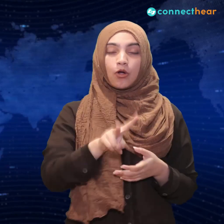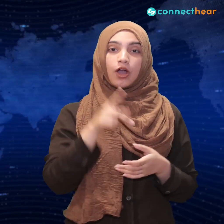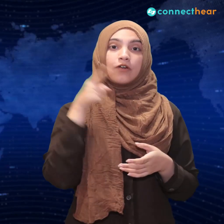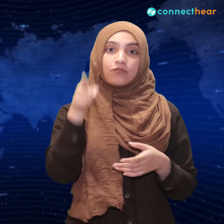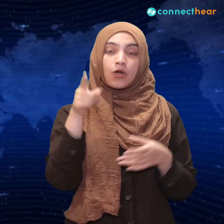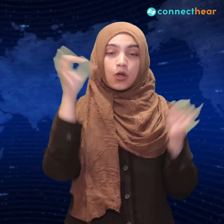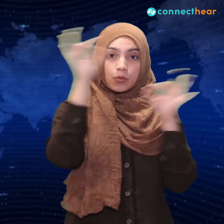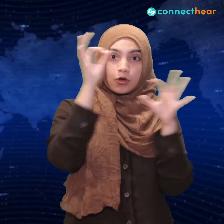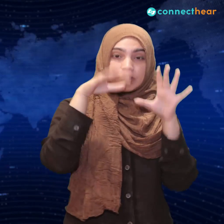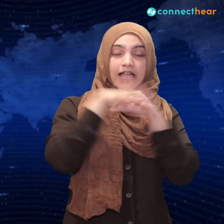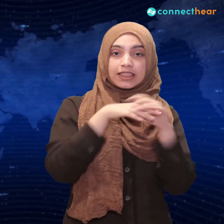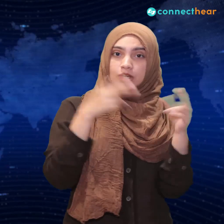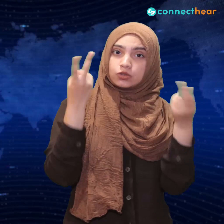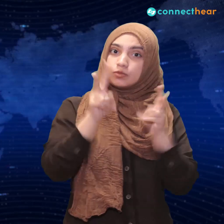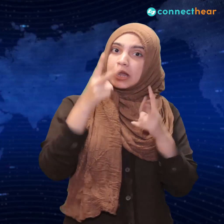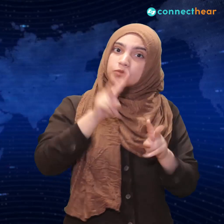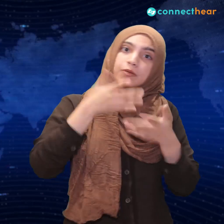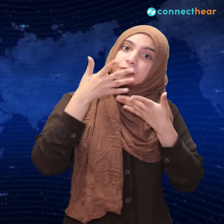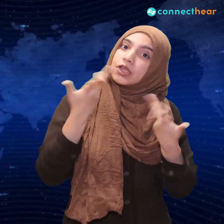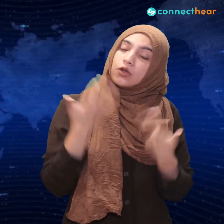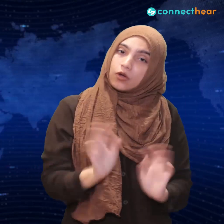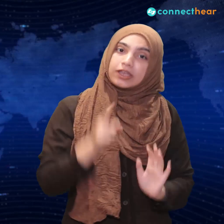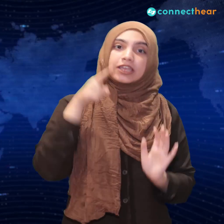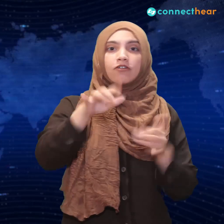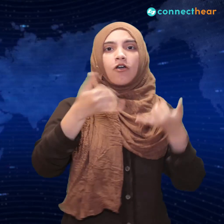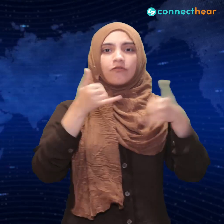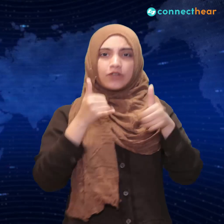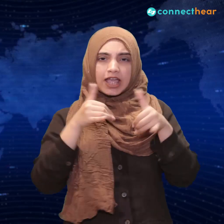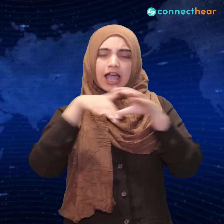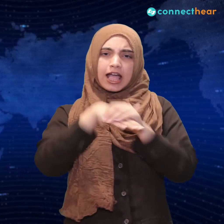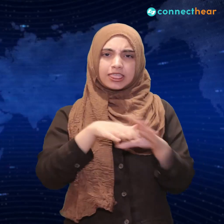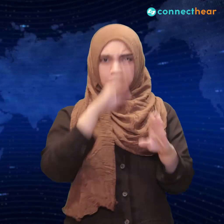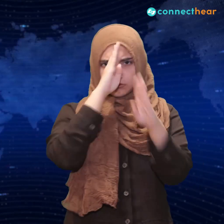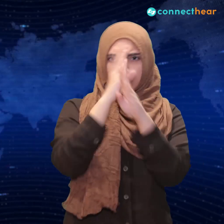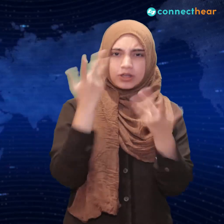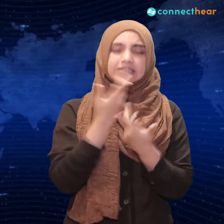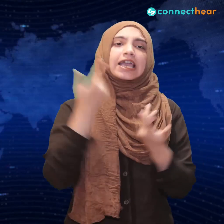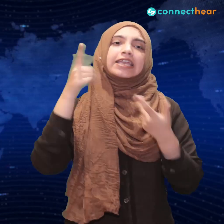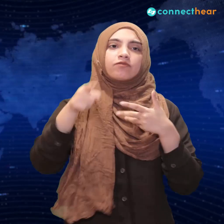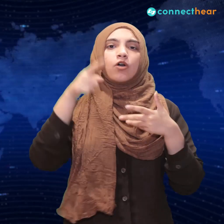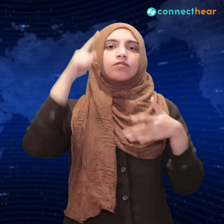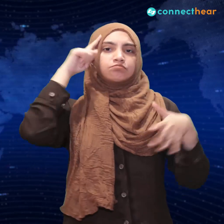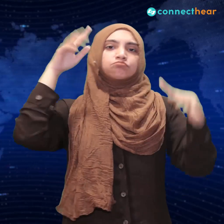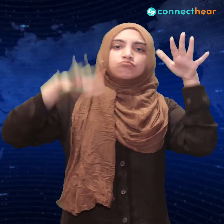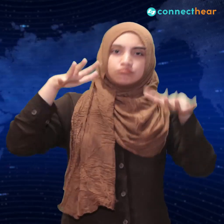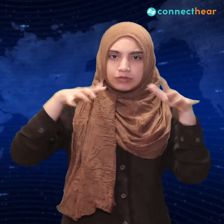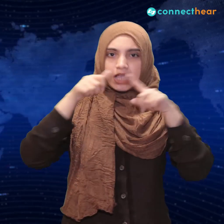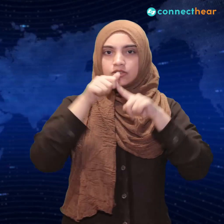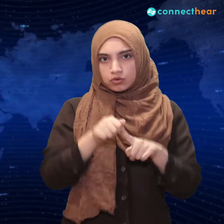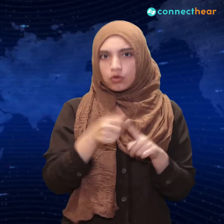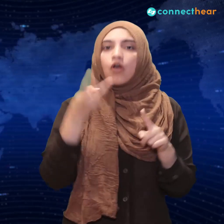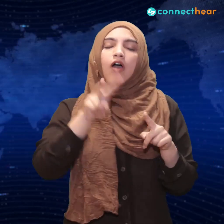mentioned many times that the game itself focuses on fairness and participants are always given the choice,